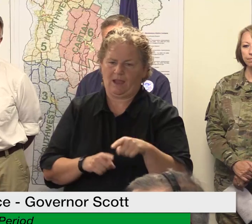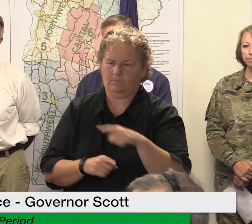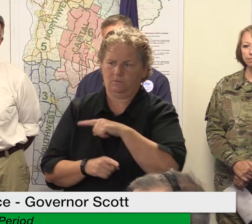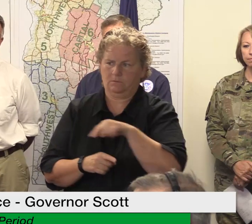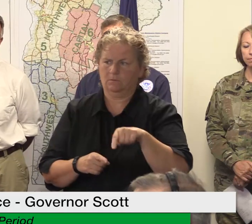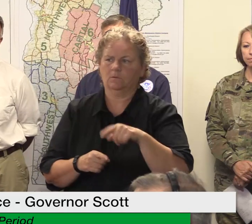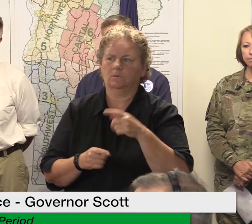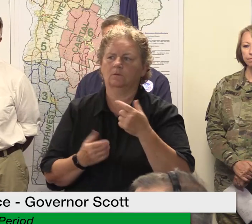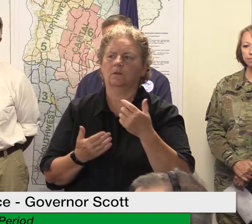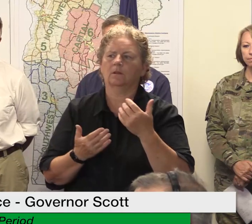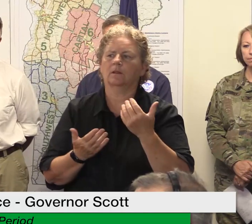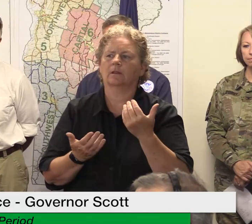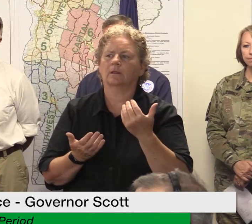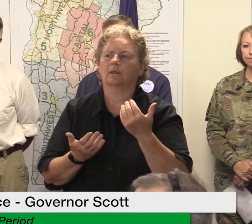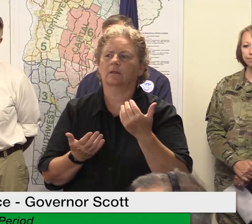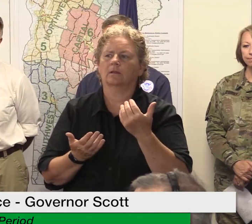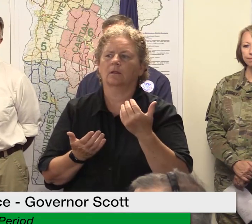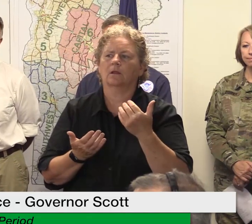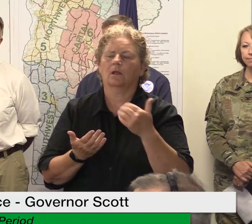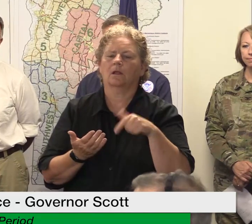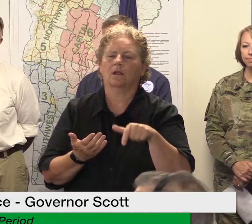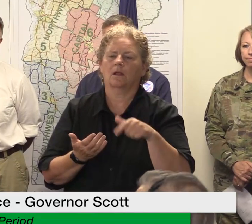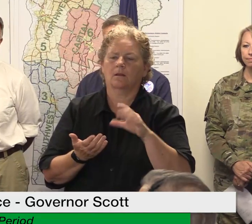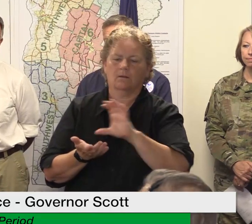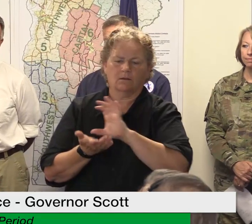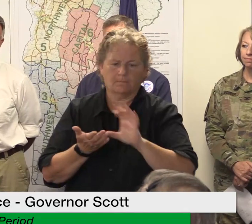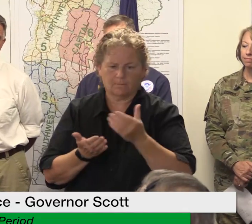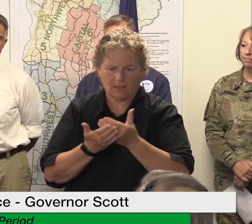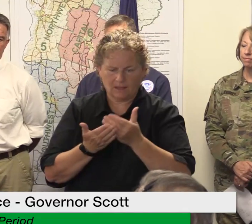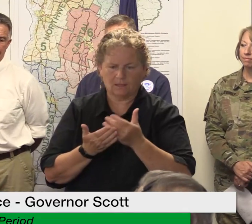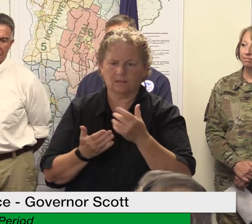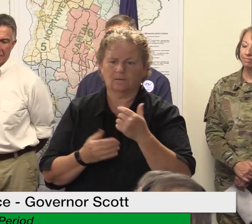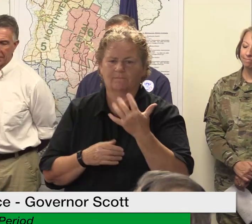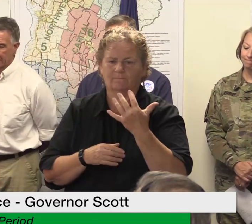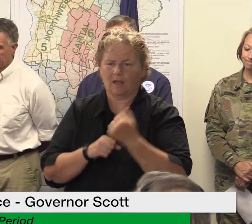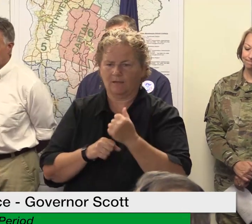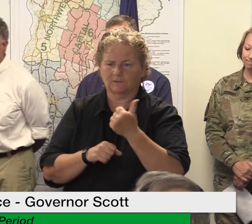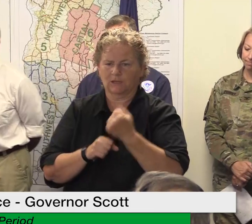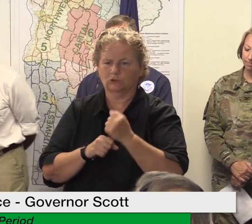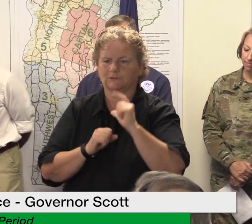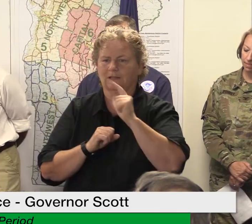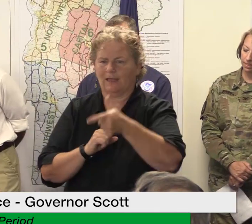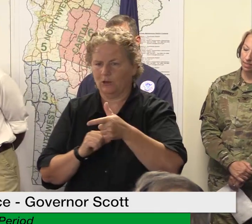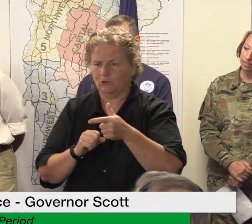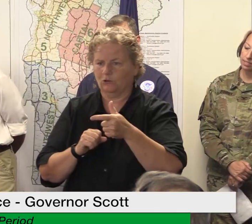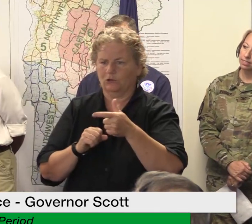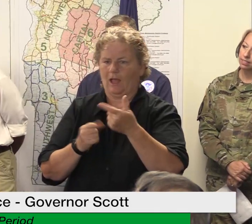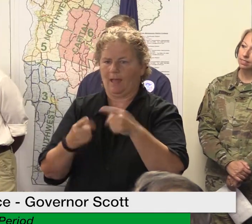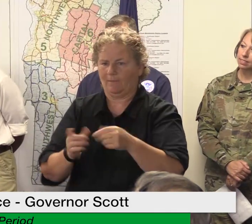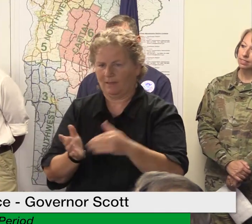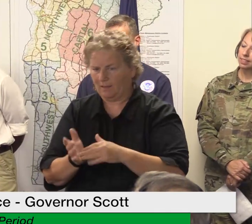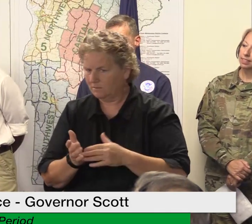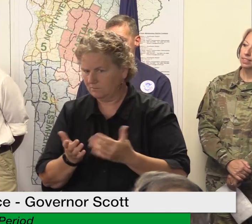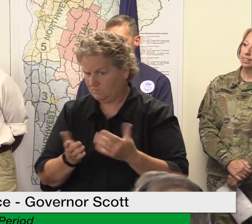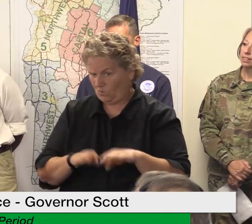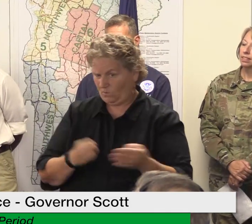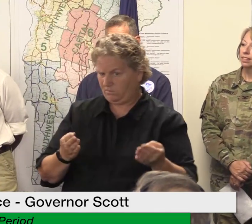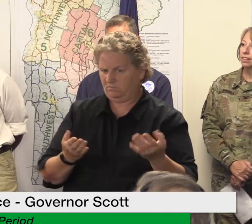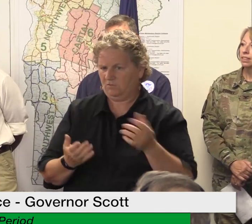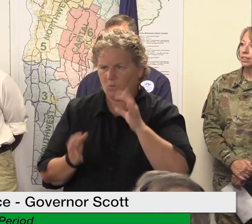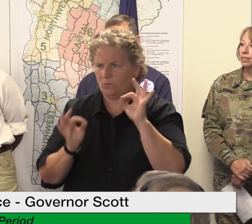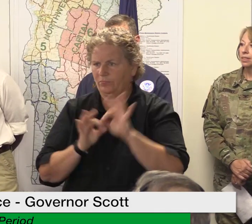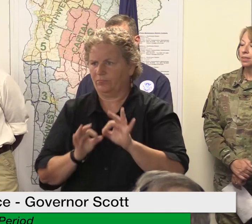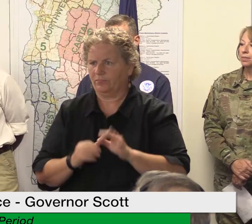this again is that something that you all are thinking on yeah absolutely um you know we hope that businesses will